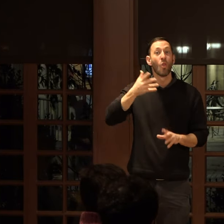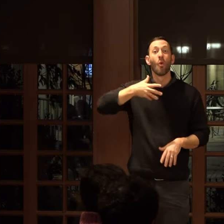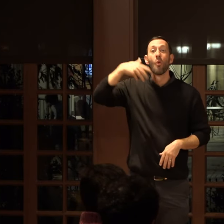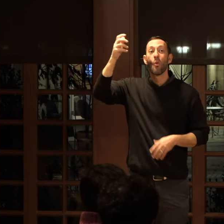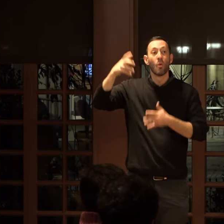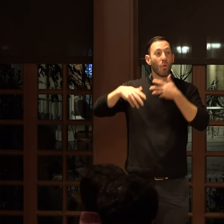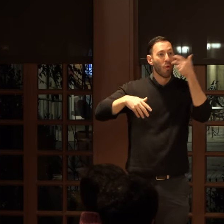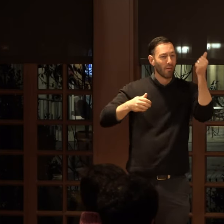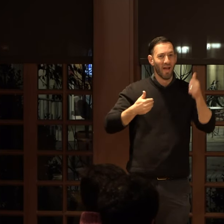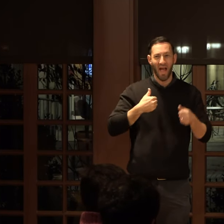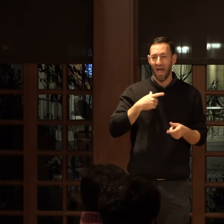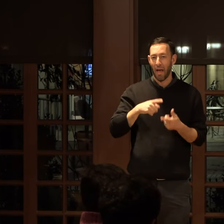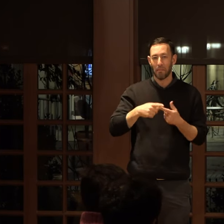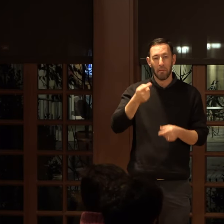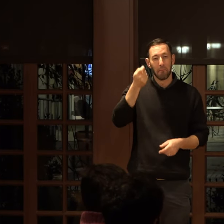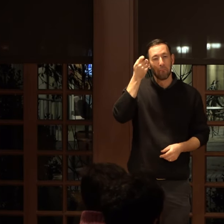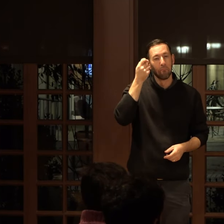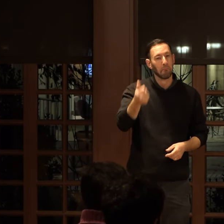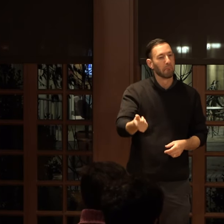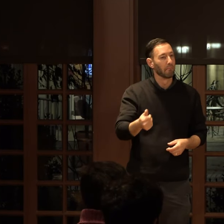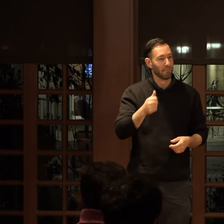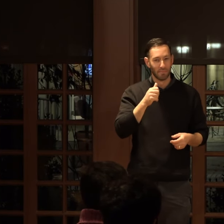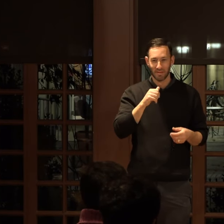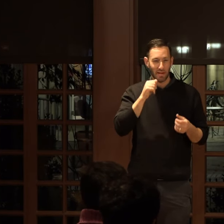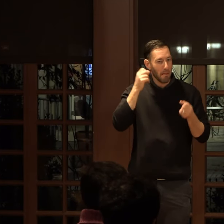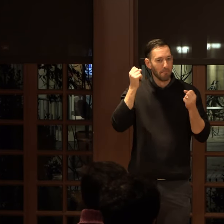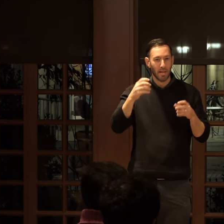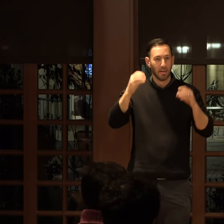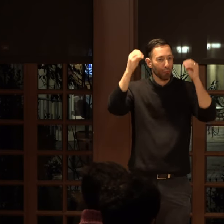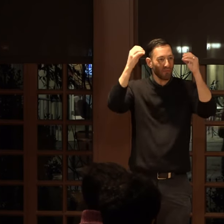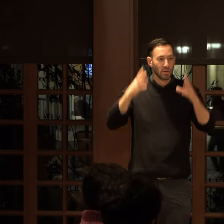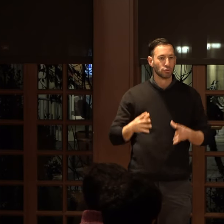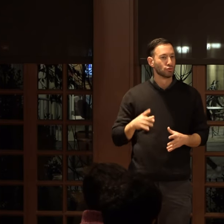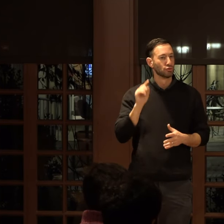I mean, we have them, right? But they're so very rarely our professors. Um,